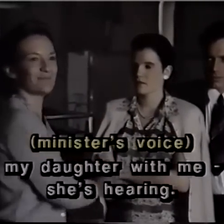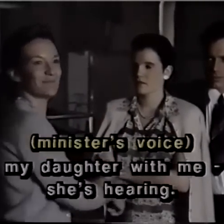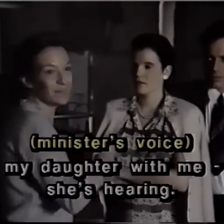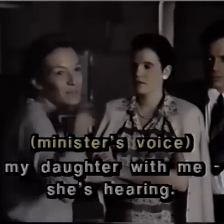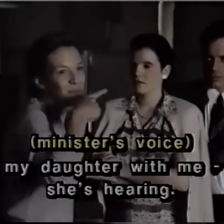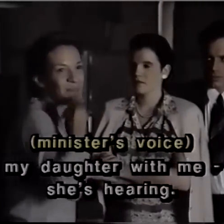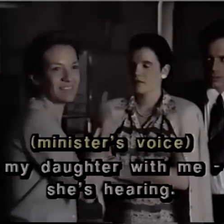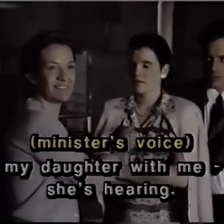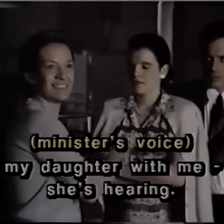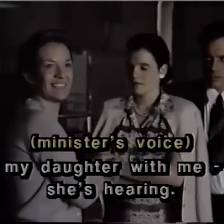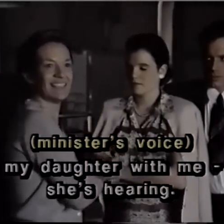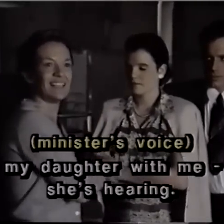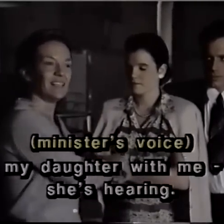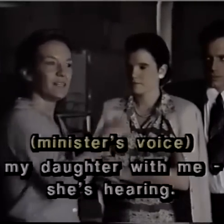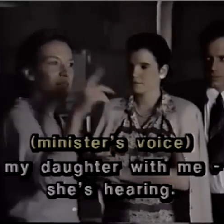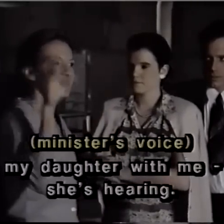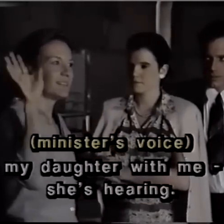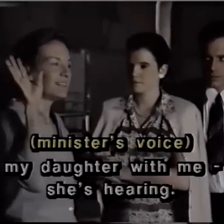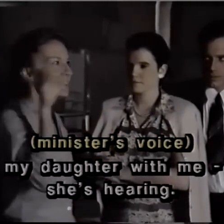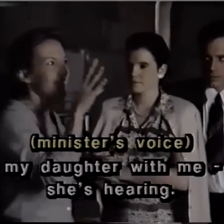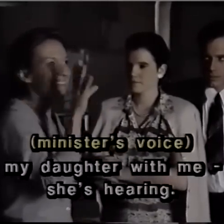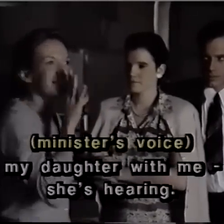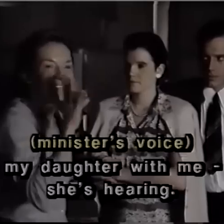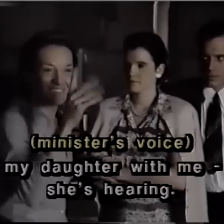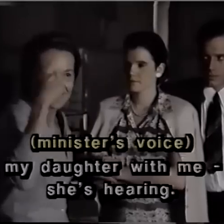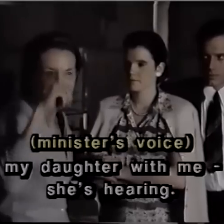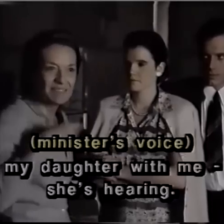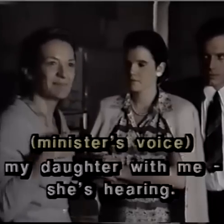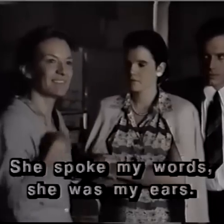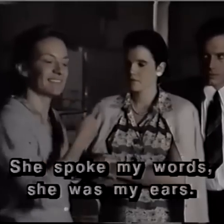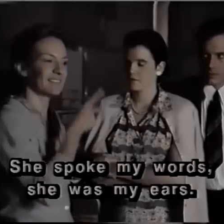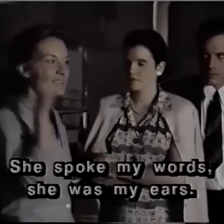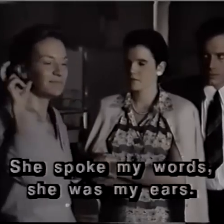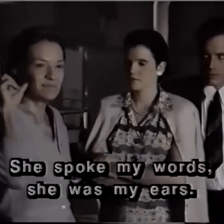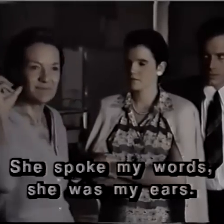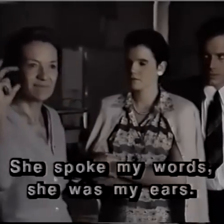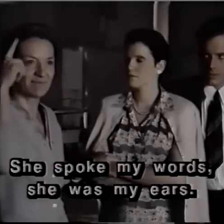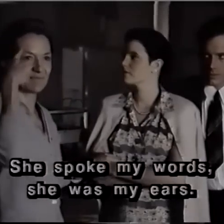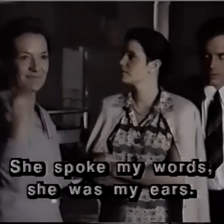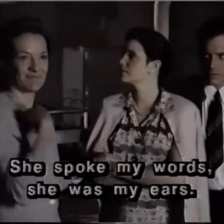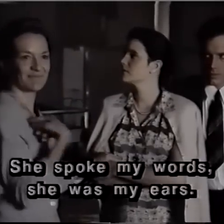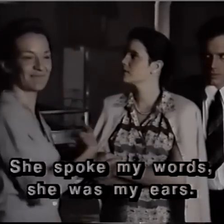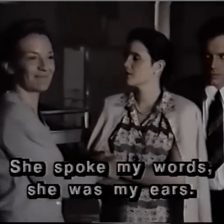daughter with me. She's hearing. She spoke my words, she was my ears.